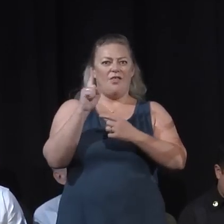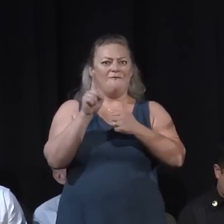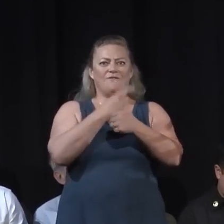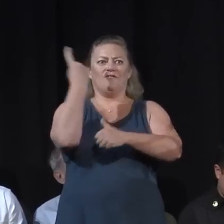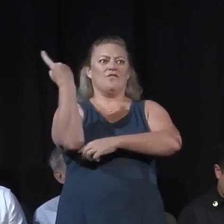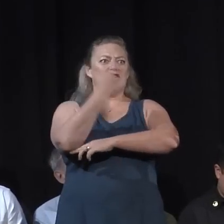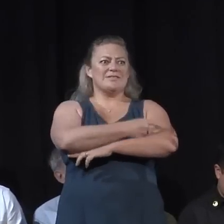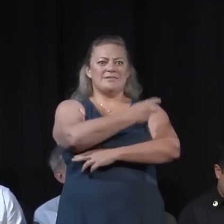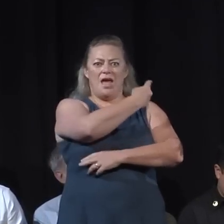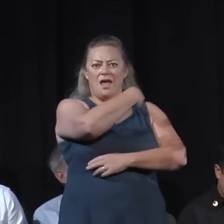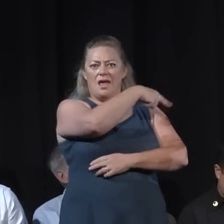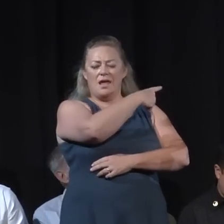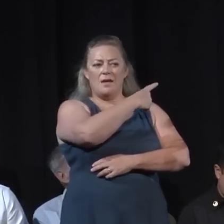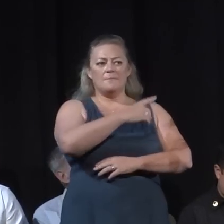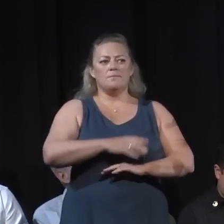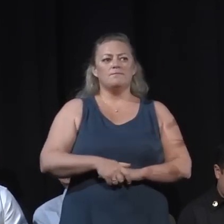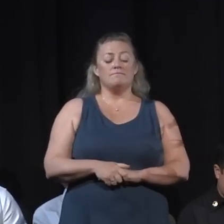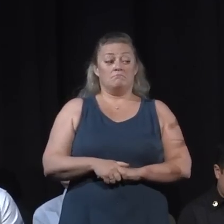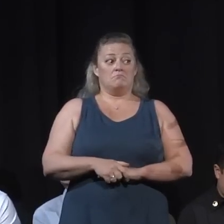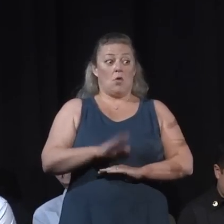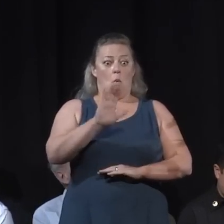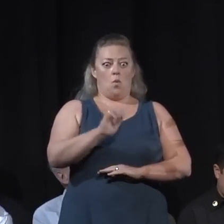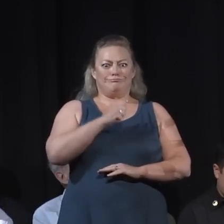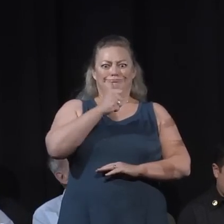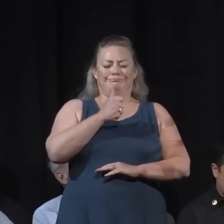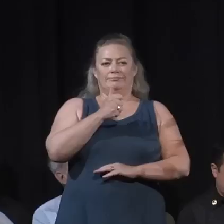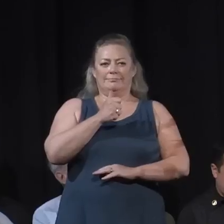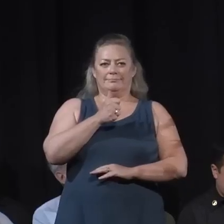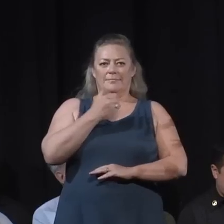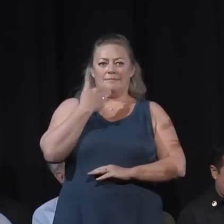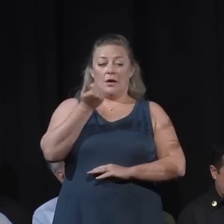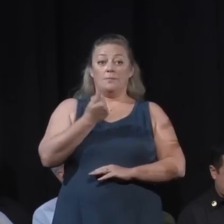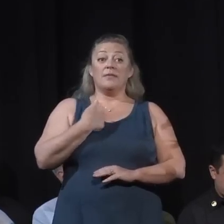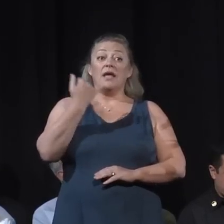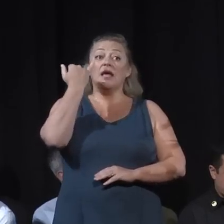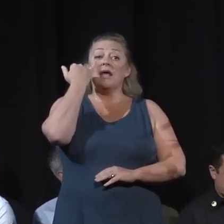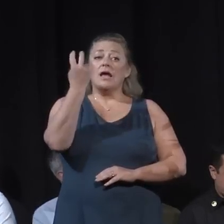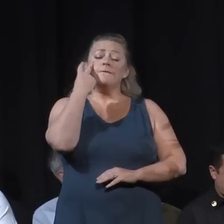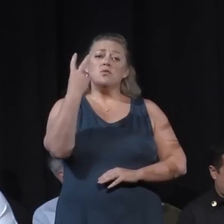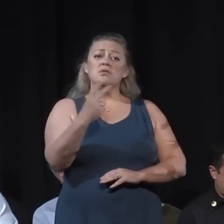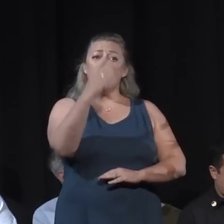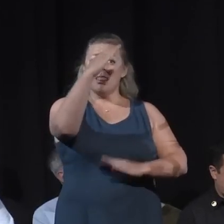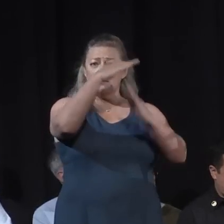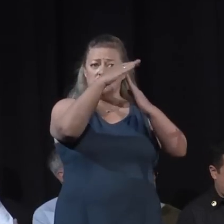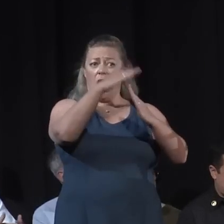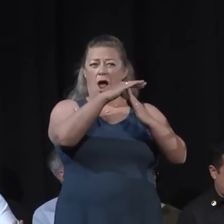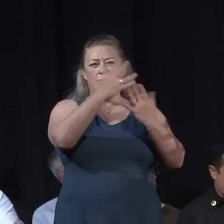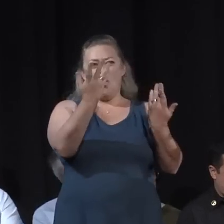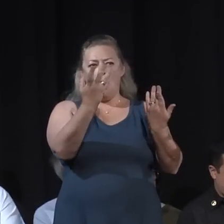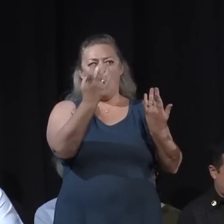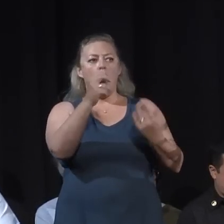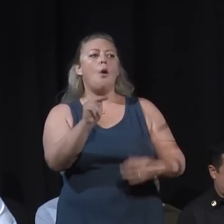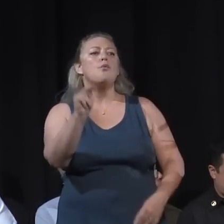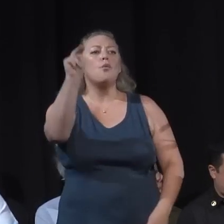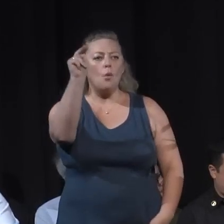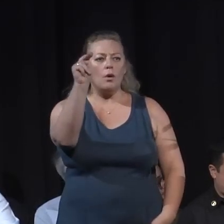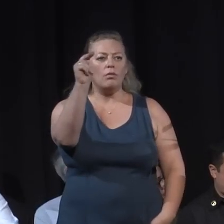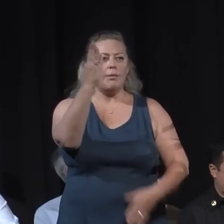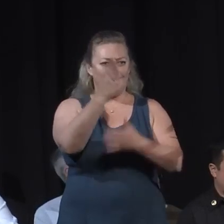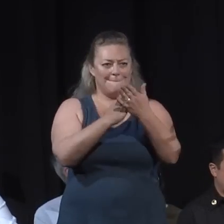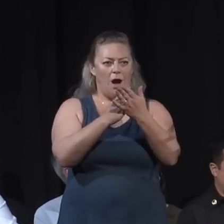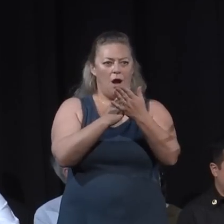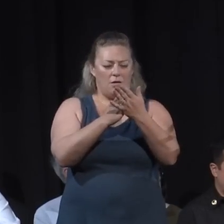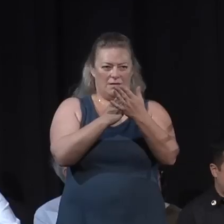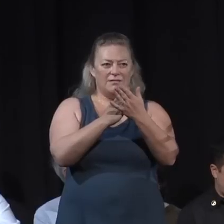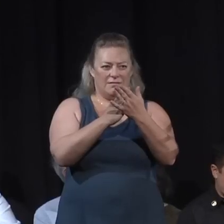the incident. I'm going move this microphone around so I can talk to the board. If you look at the top portion of the fire, we'll call that the north portion of the fire. I'm going to move back